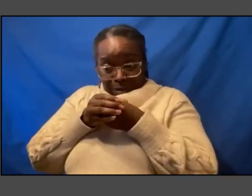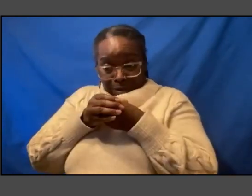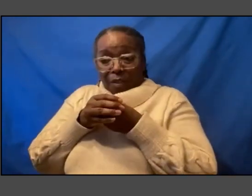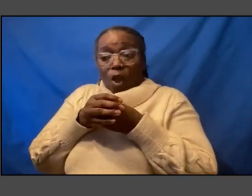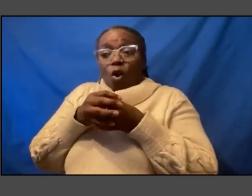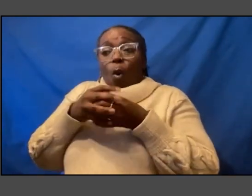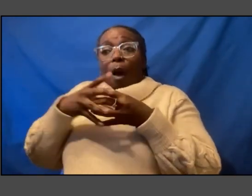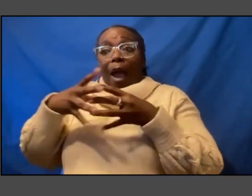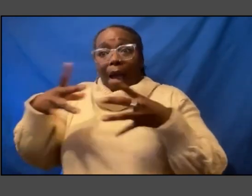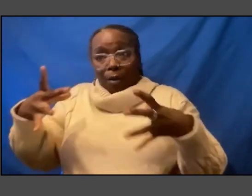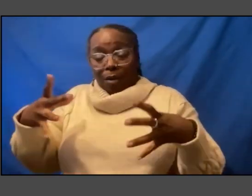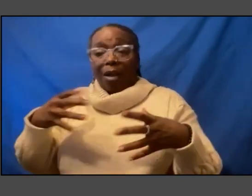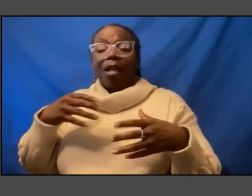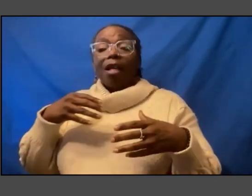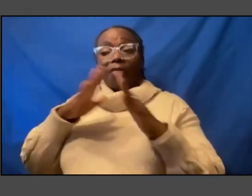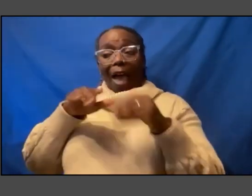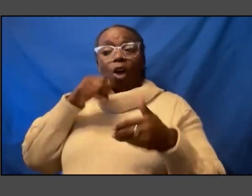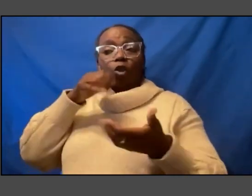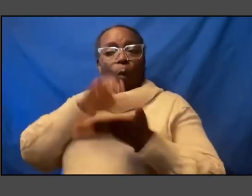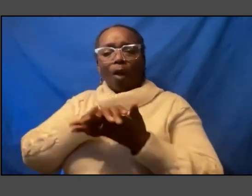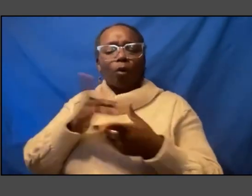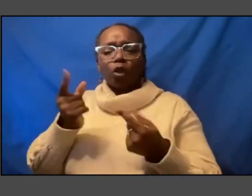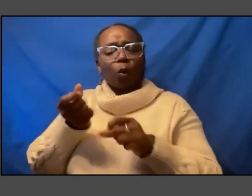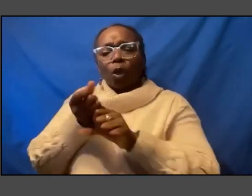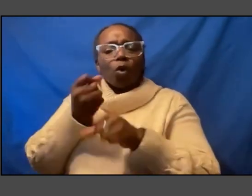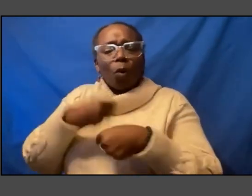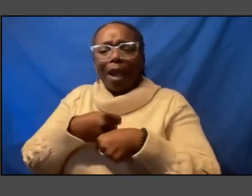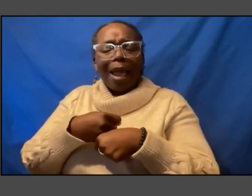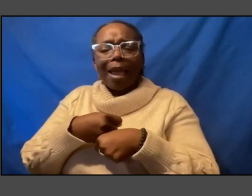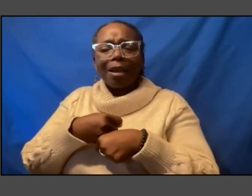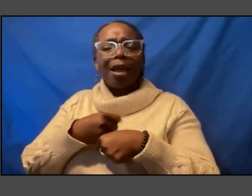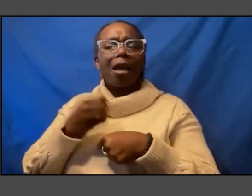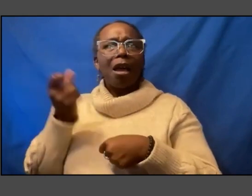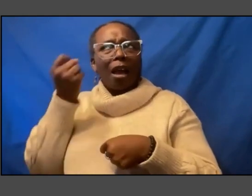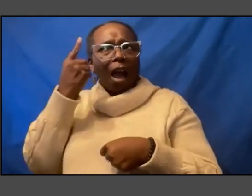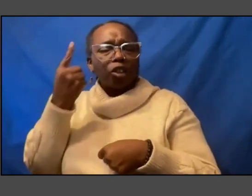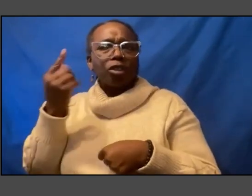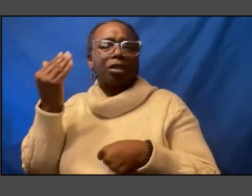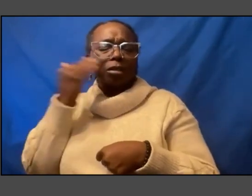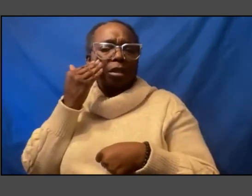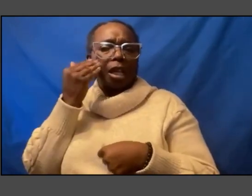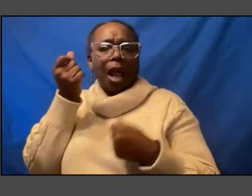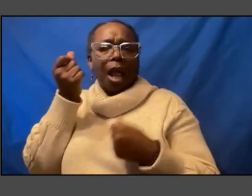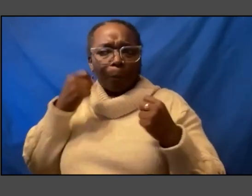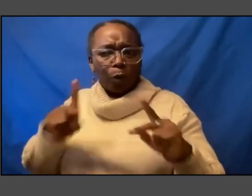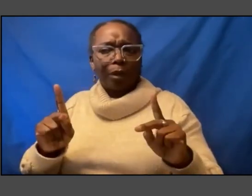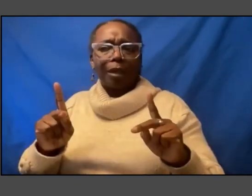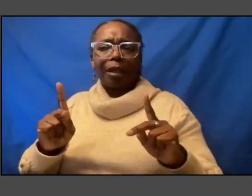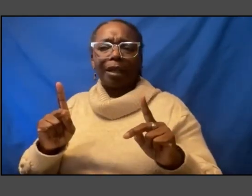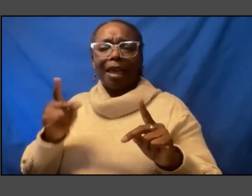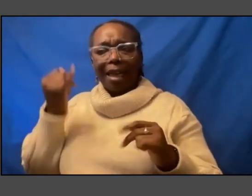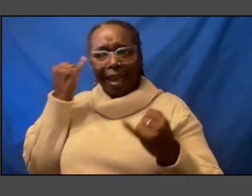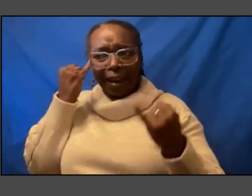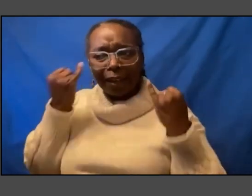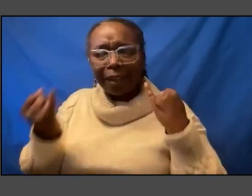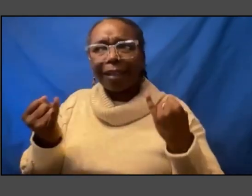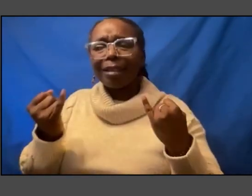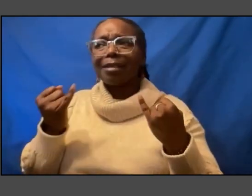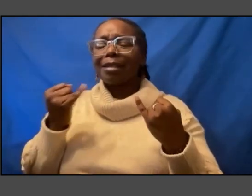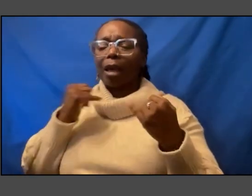doing to create consciousness and opportunity and ideas and processing with the people that she